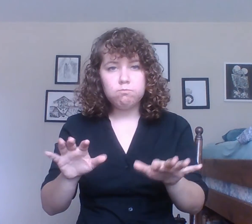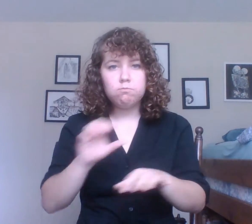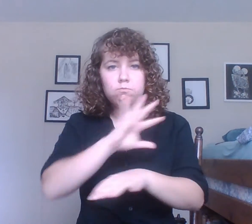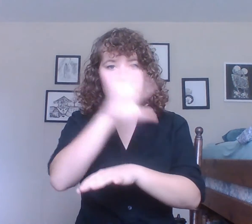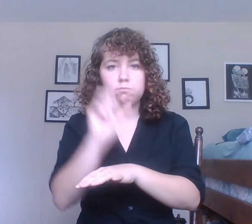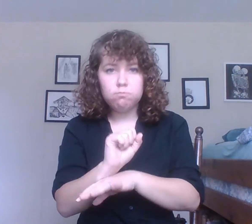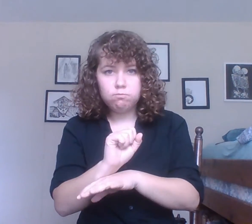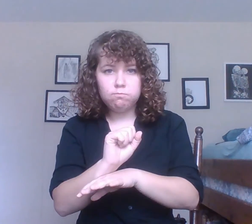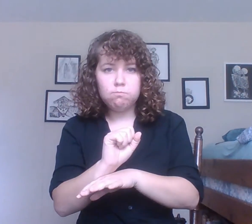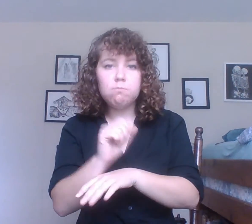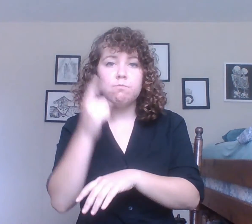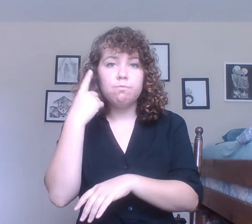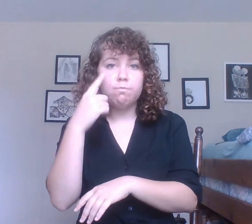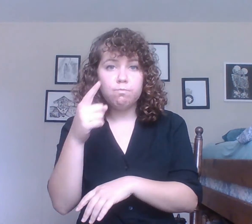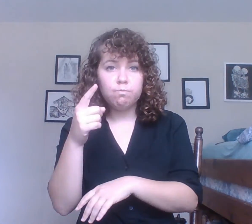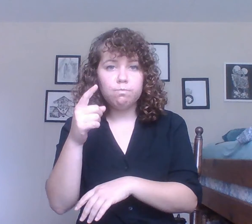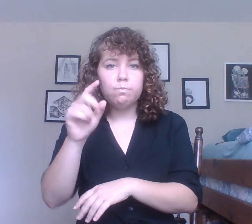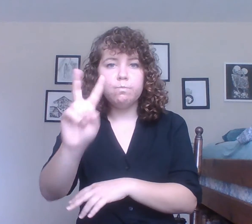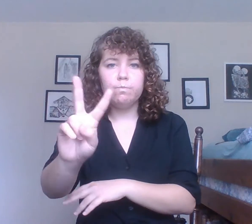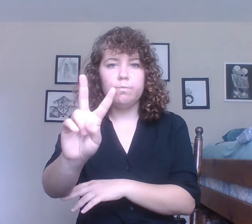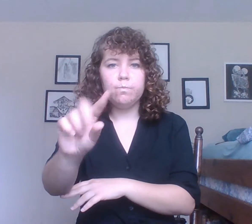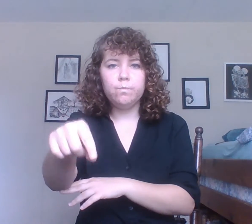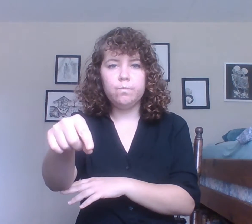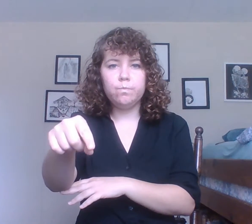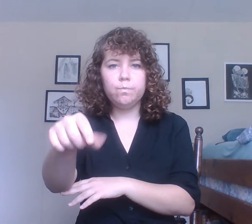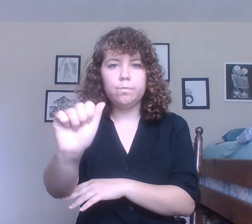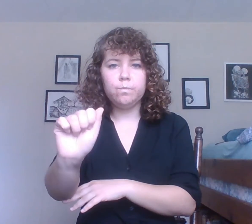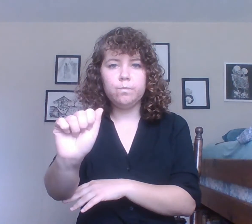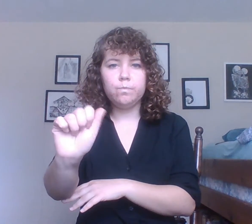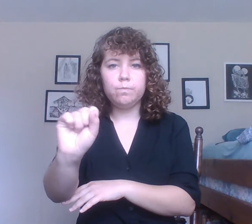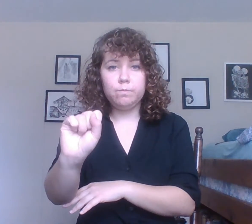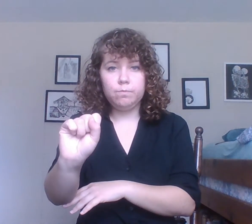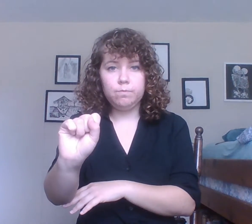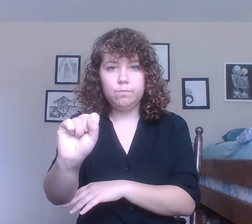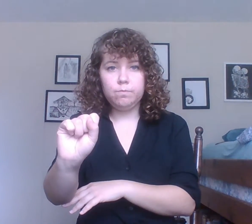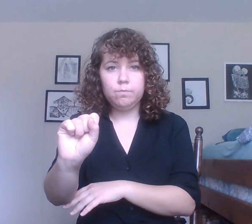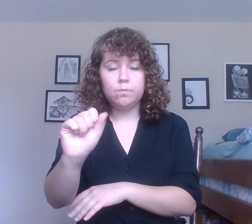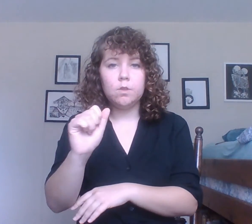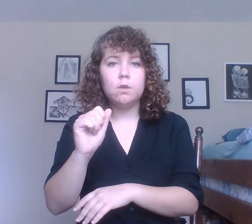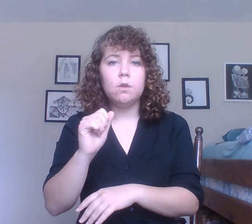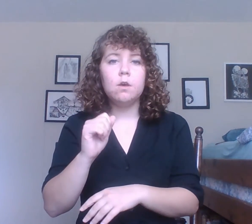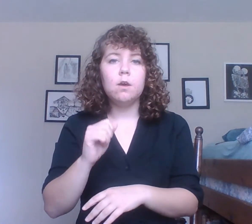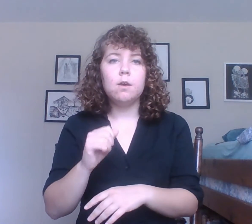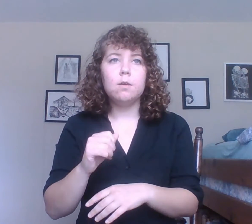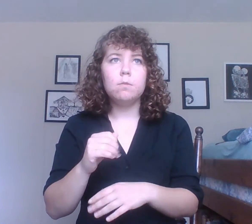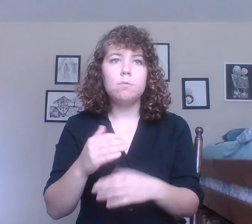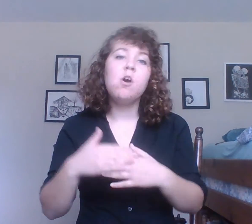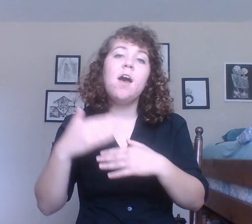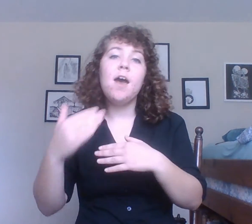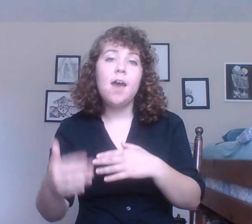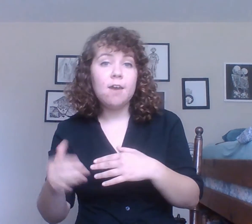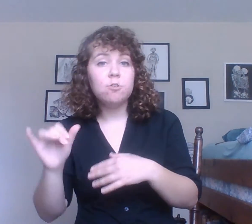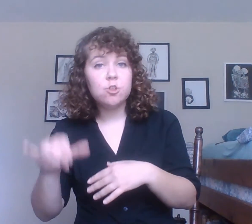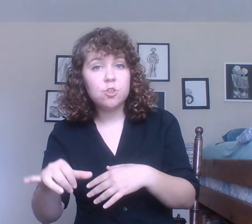appointments for the VQAS test and after that